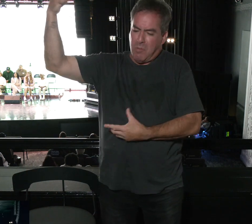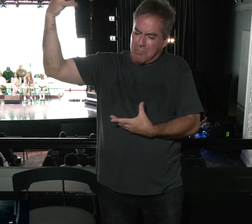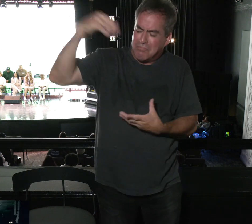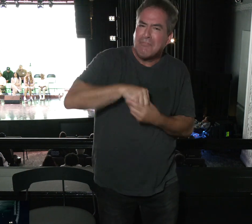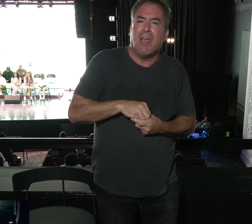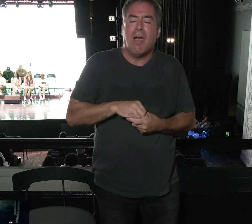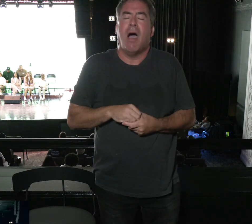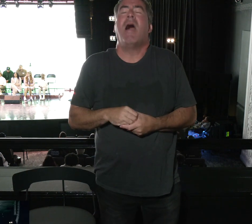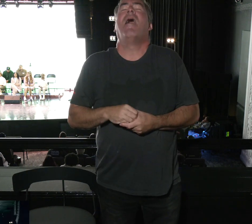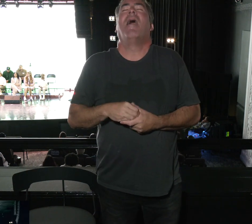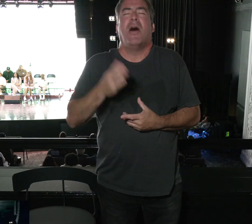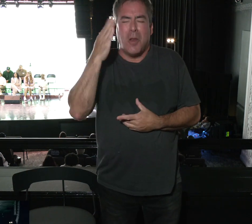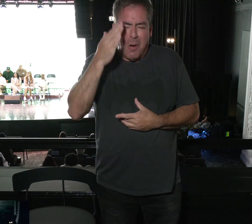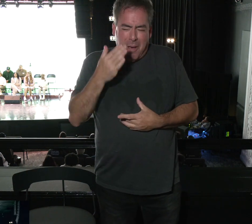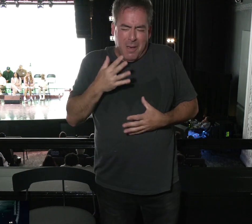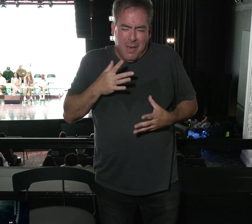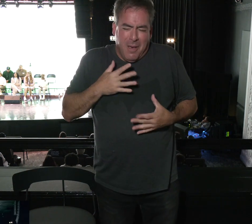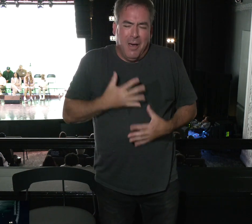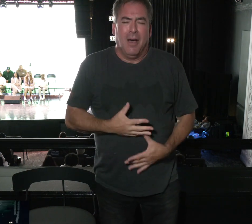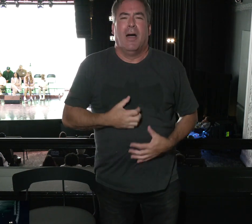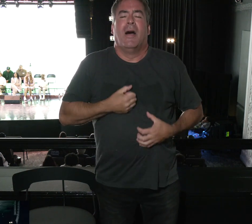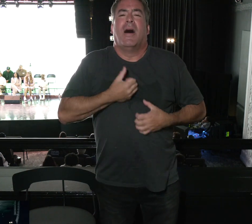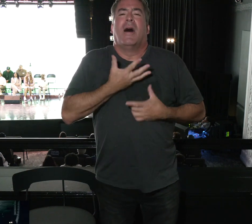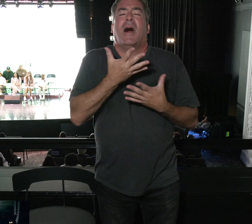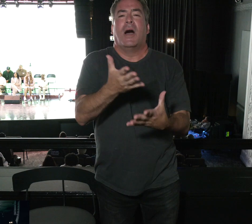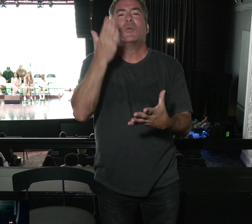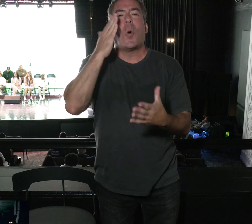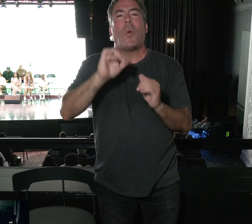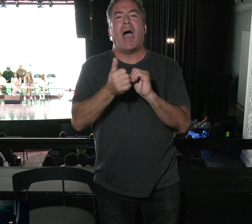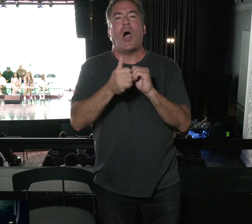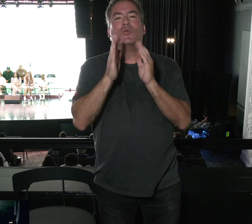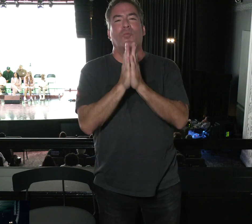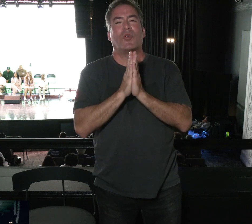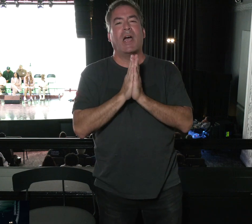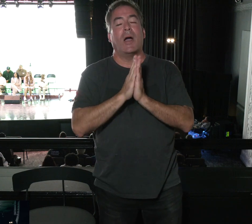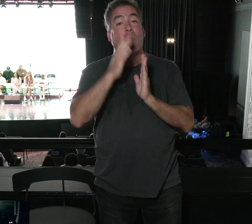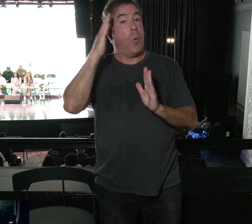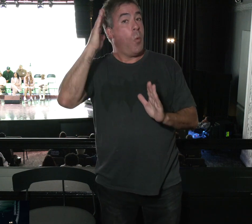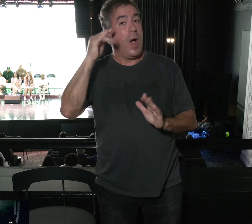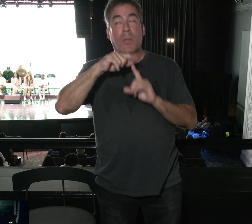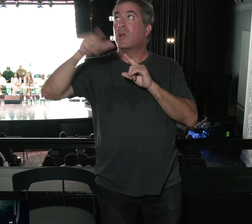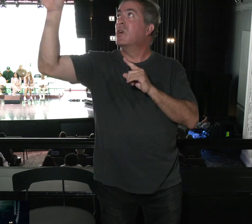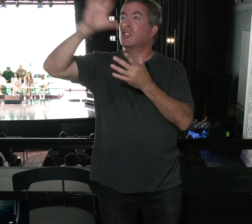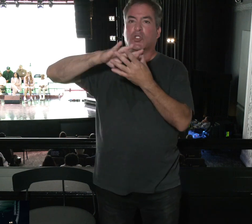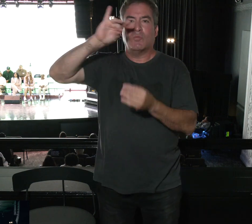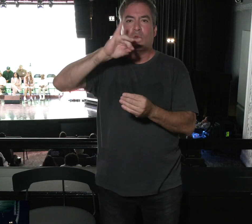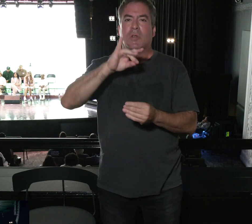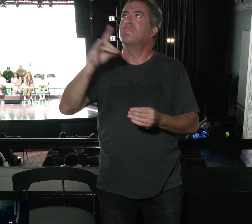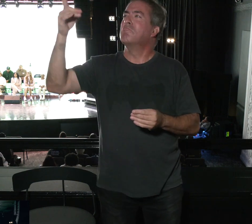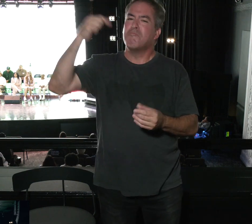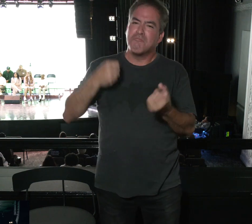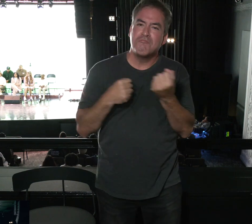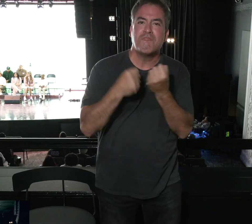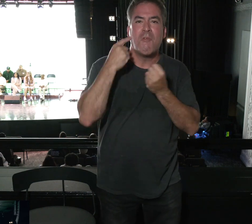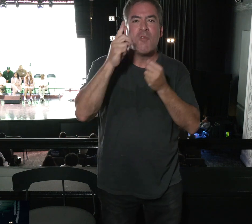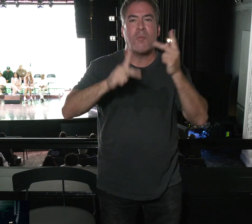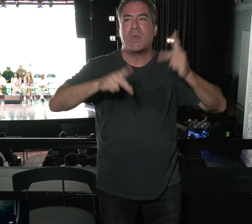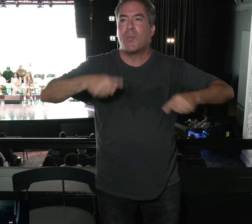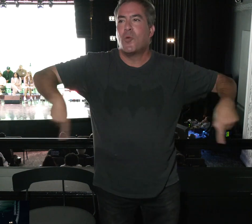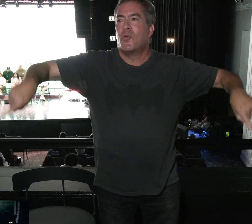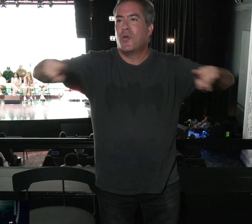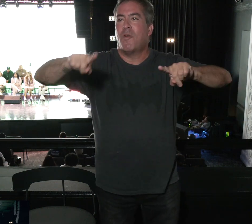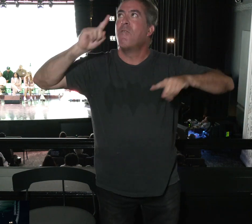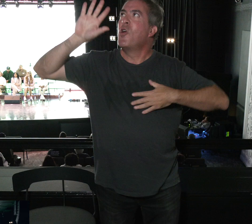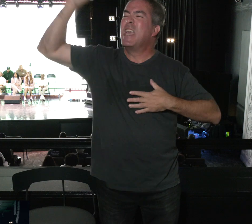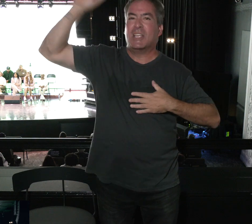for us through wordless groans. And he who searches our hearts knows the minds of the Spirit because the Spirit intercedes for God's people in accordance with